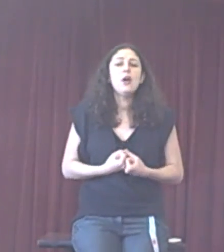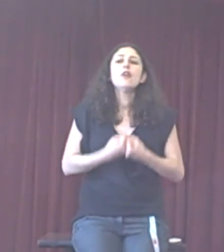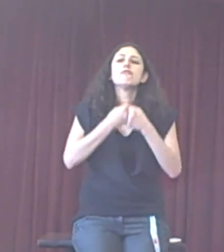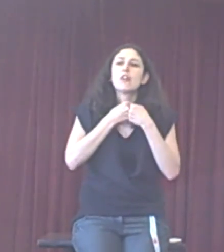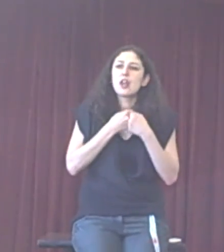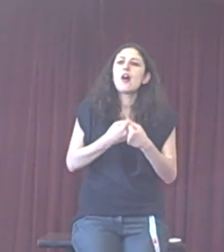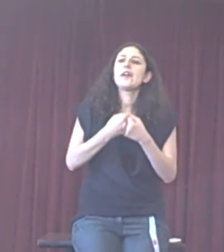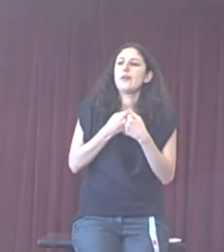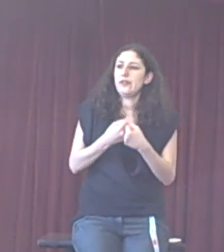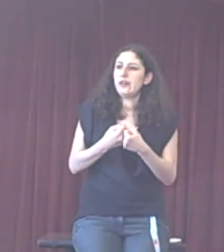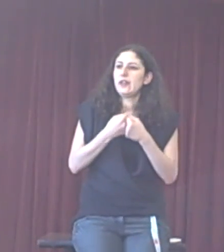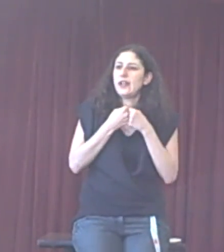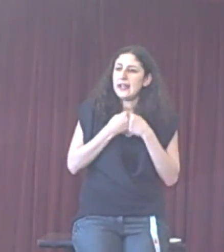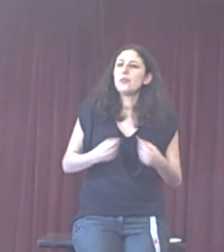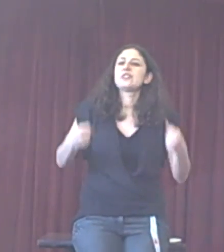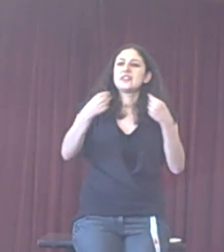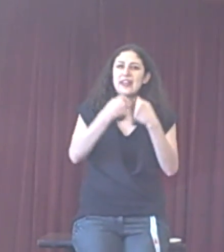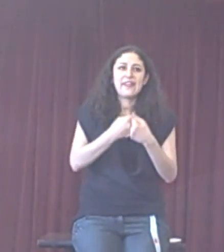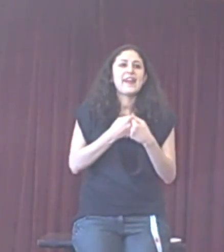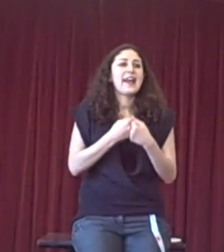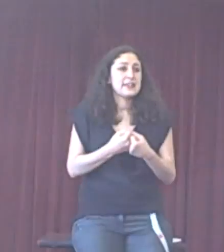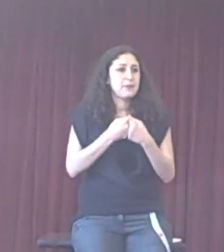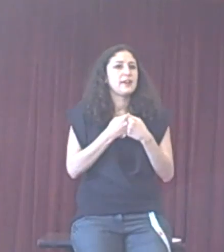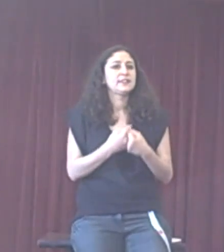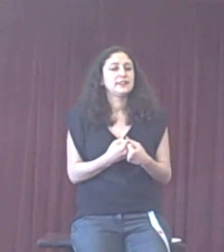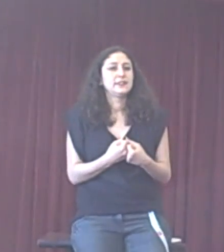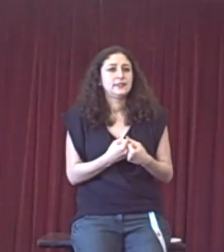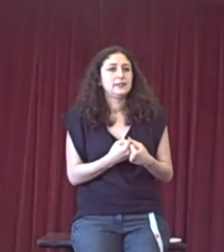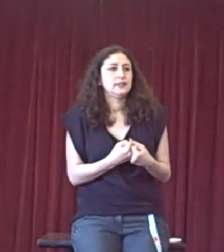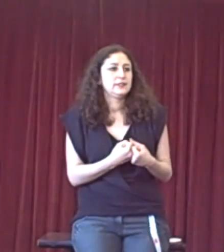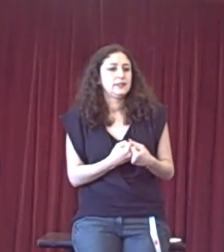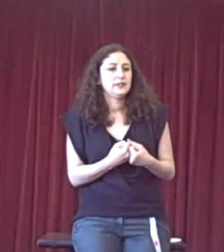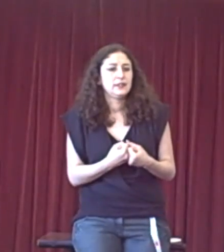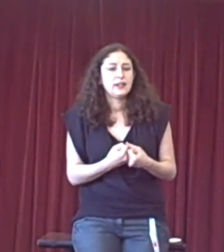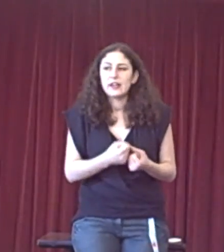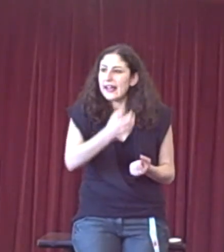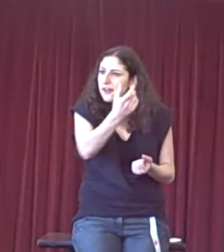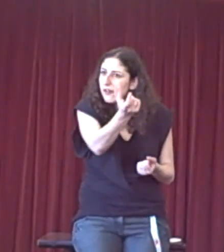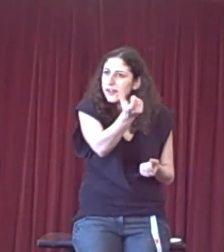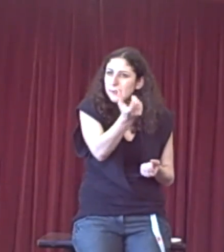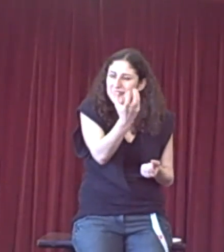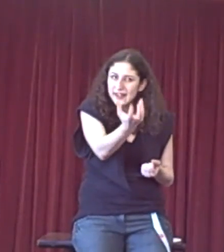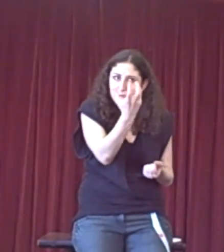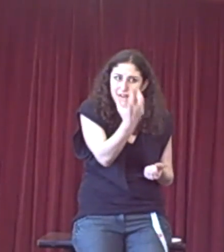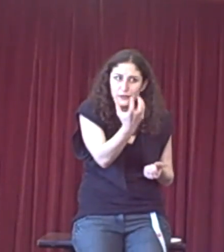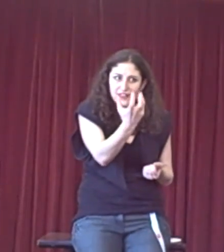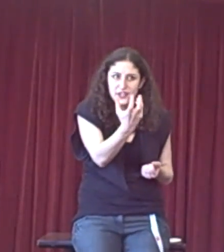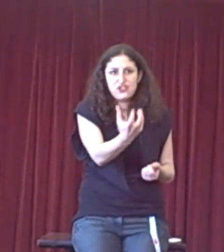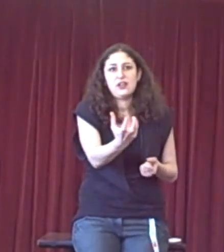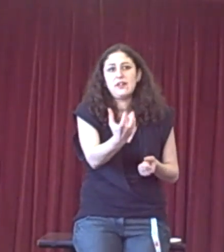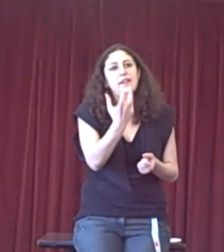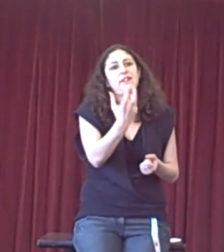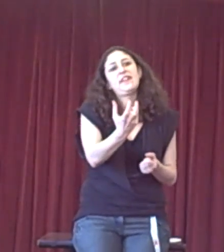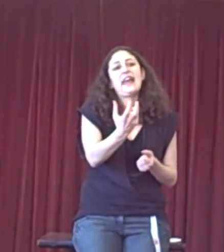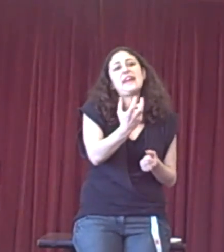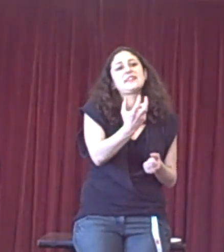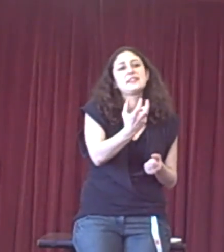rely on in order to get their case passed. Okay, an argument is like a foundation to the case.